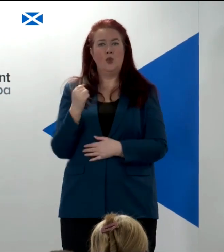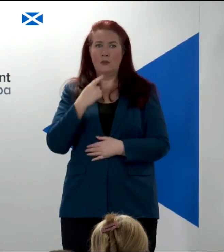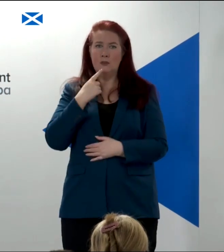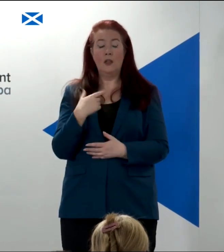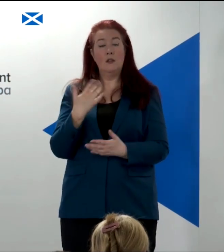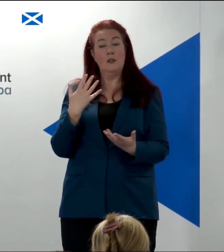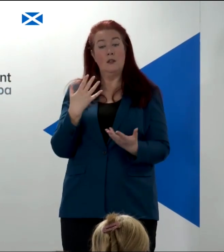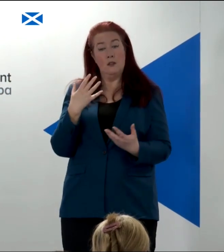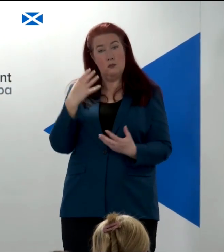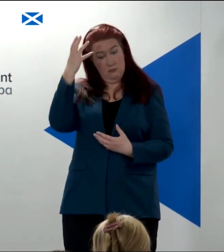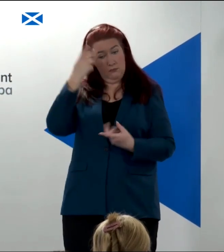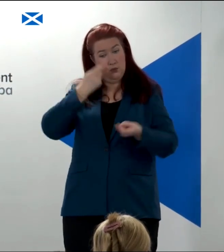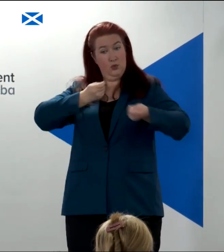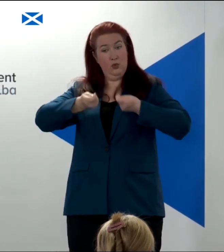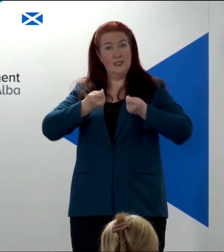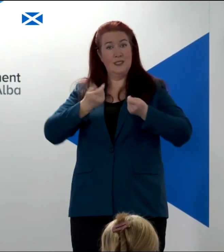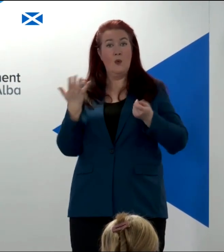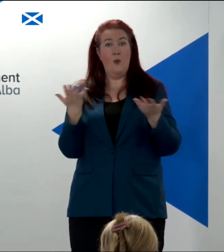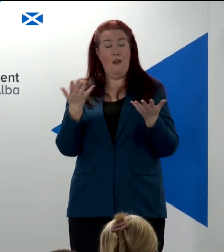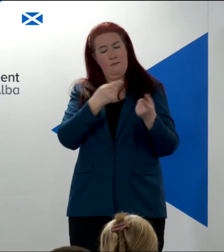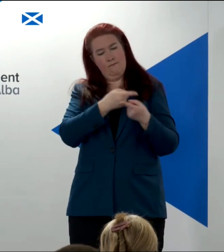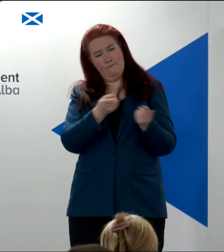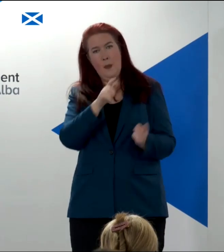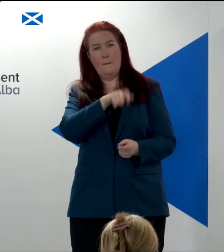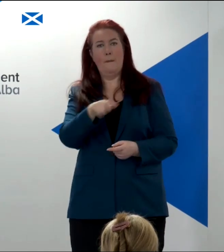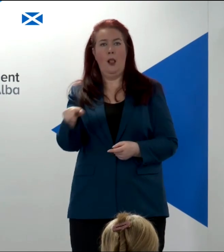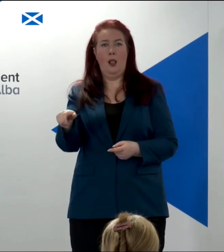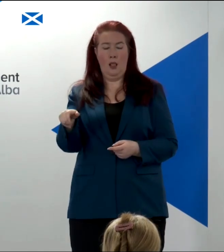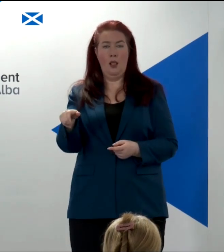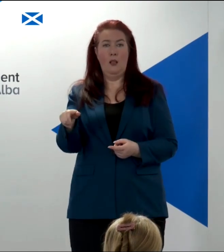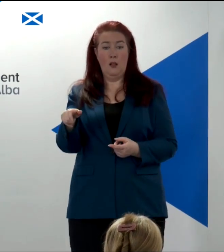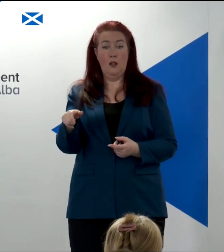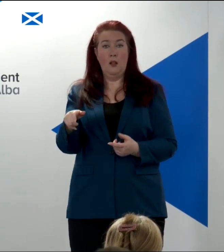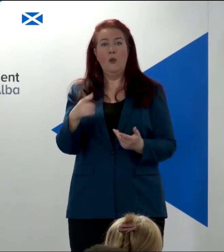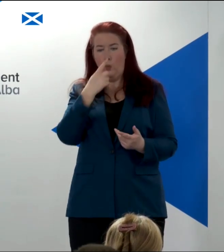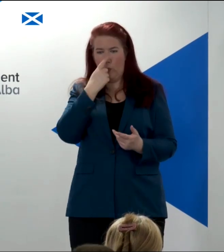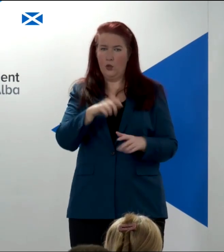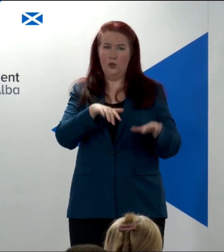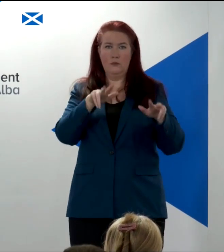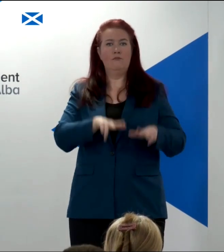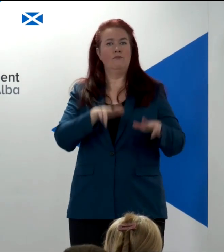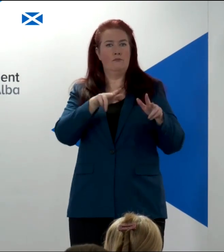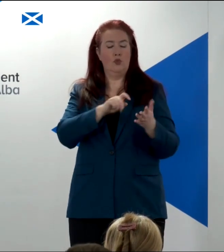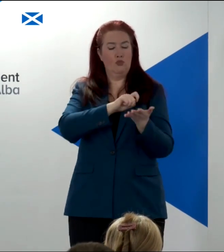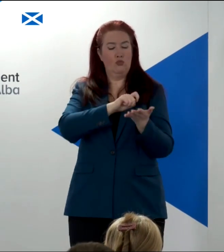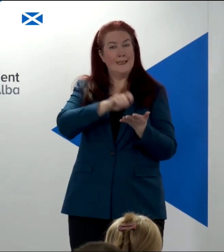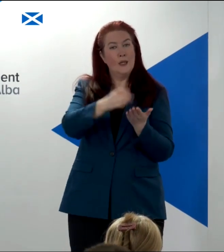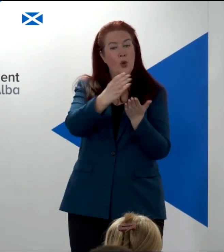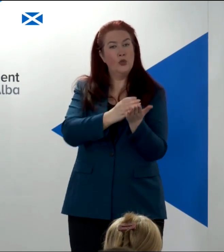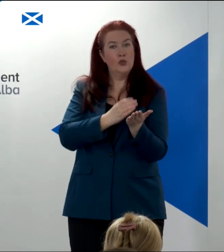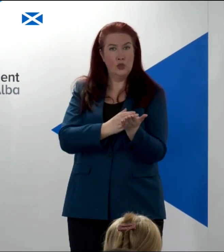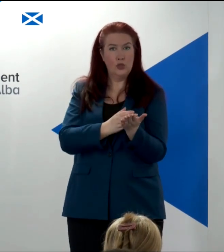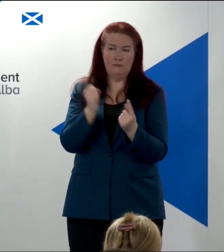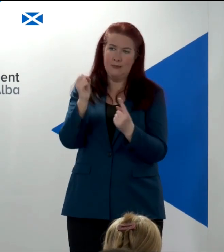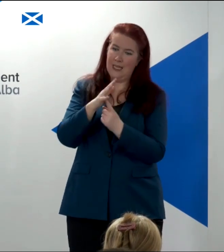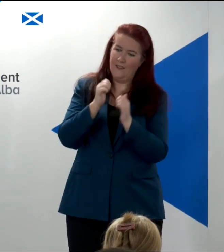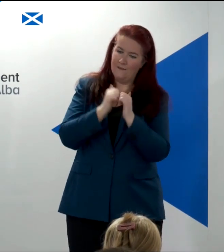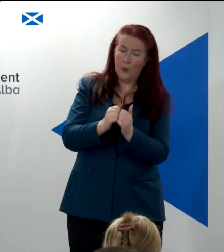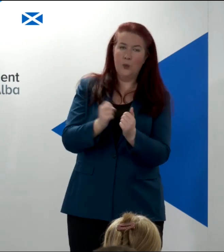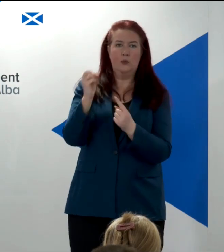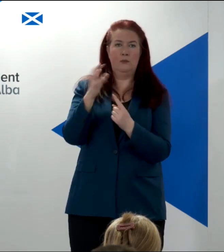sovereignty lies with the people. And we can adopt a written constitution that sets out to protect key rights, key values.